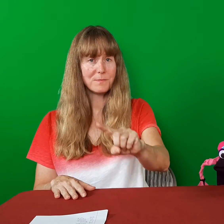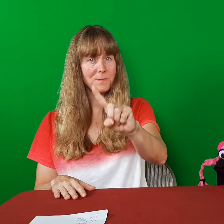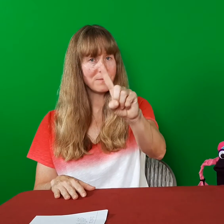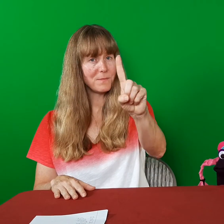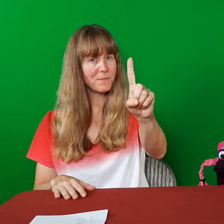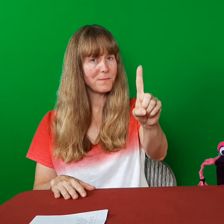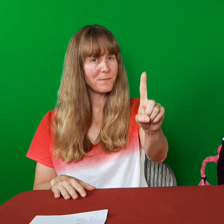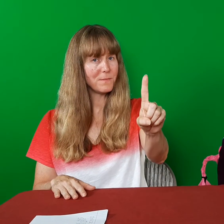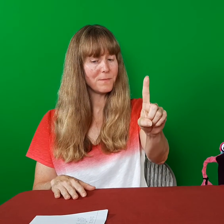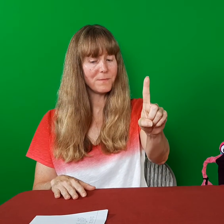Mom.